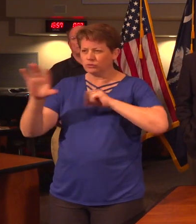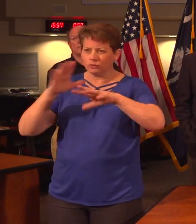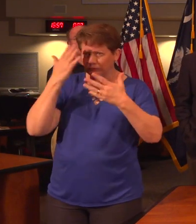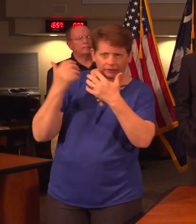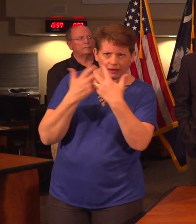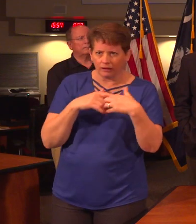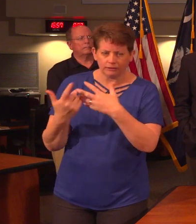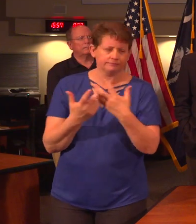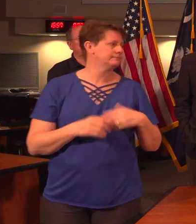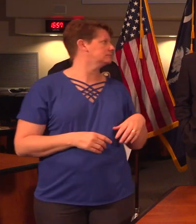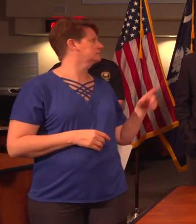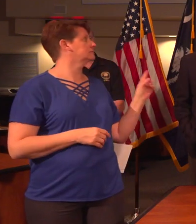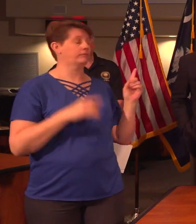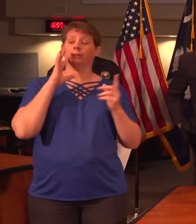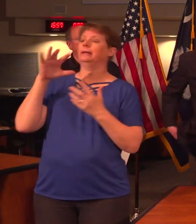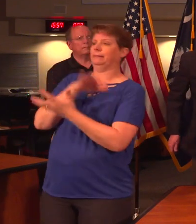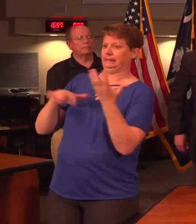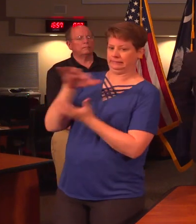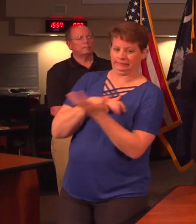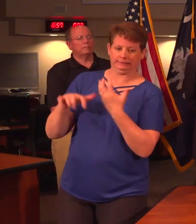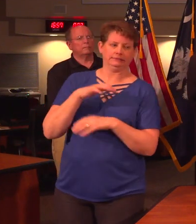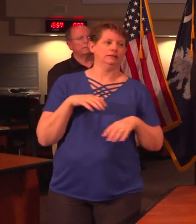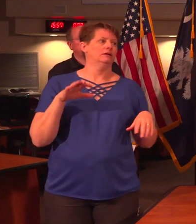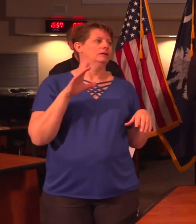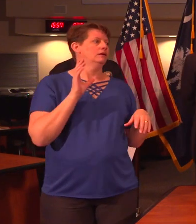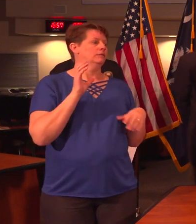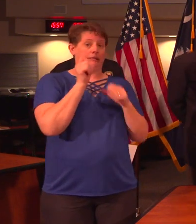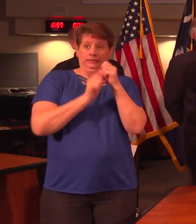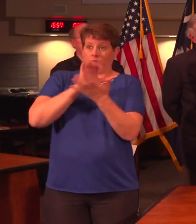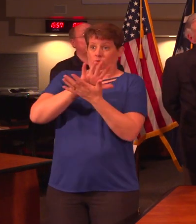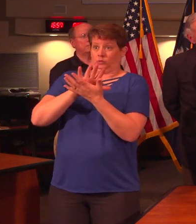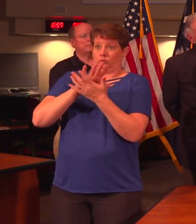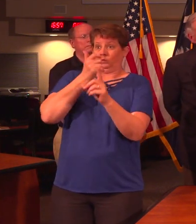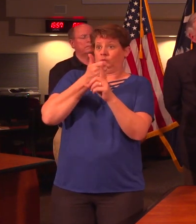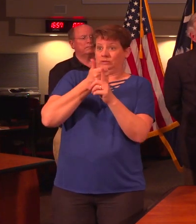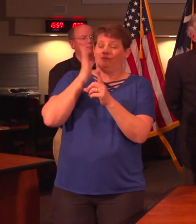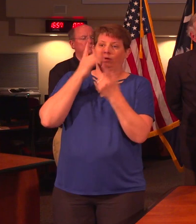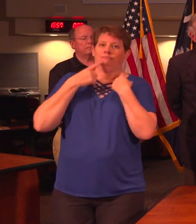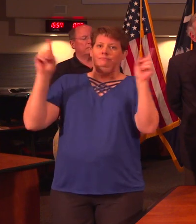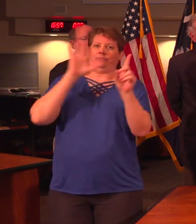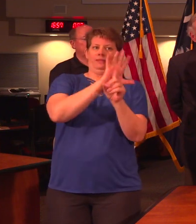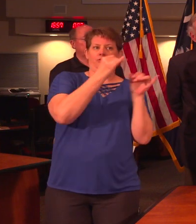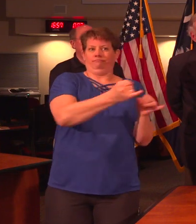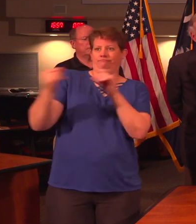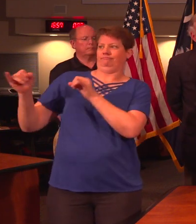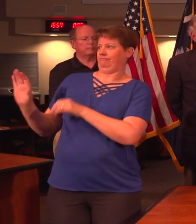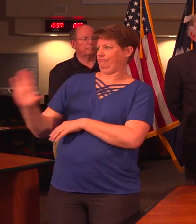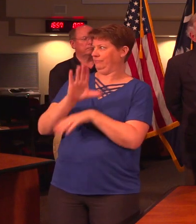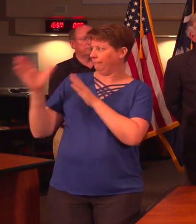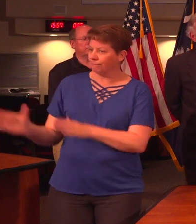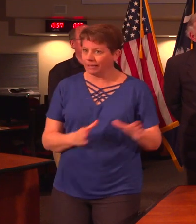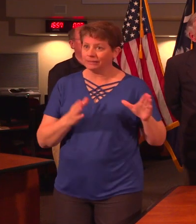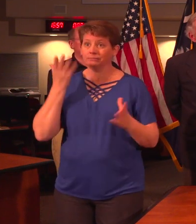that coming? Right. A combination, I think, and each school district will be announcing their plan. They may ask